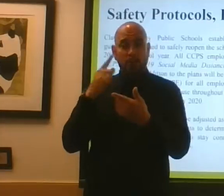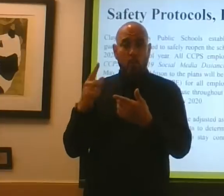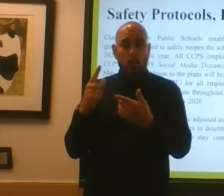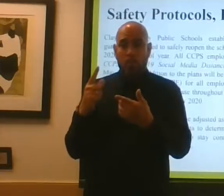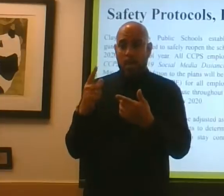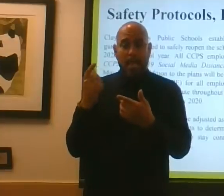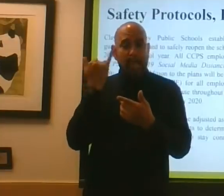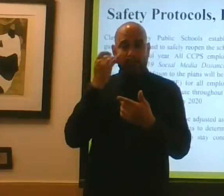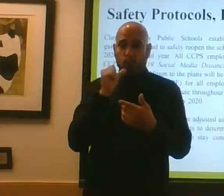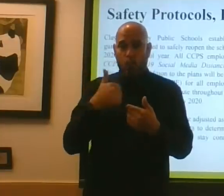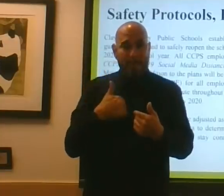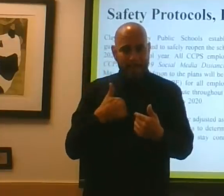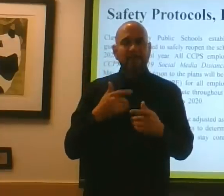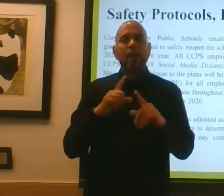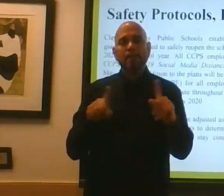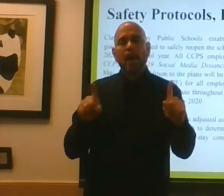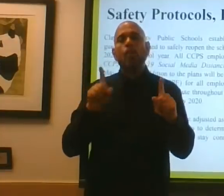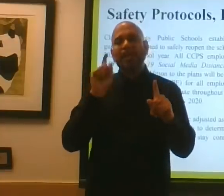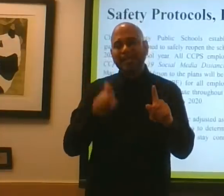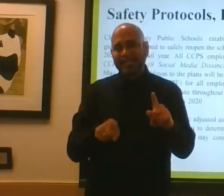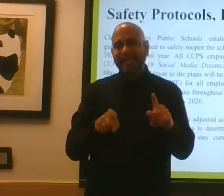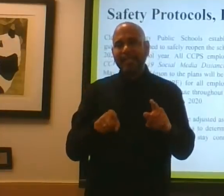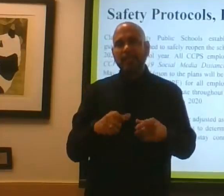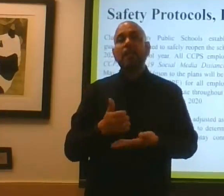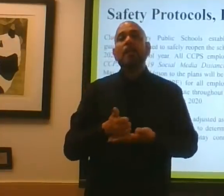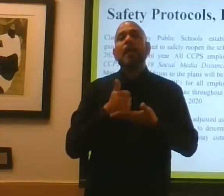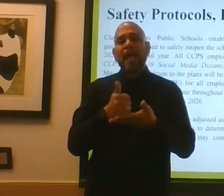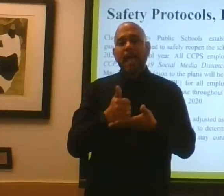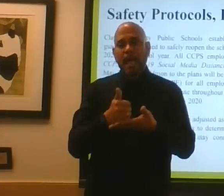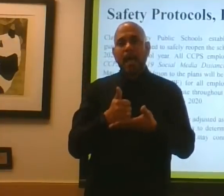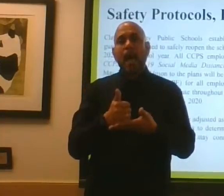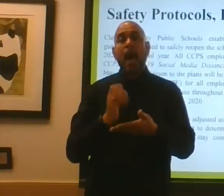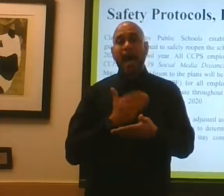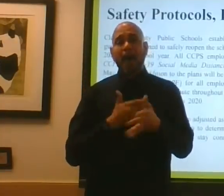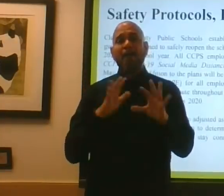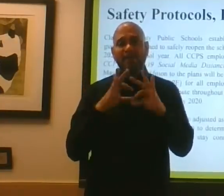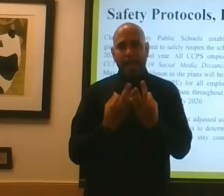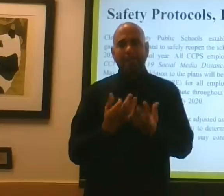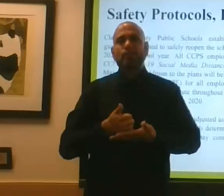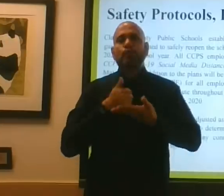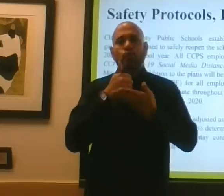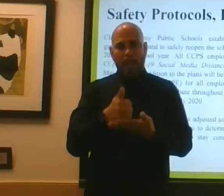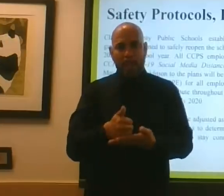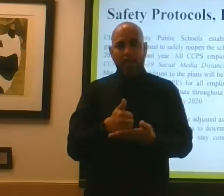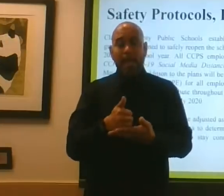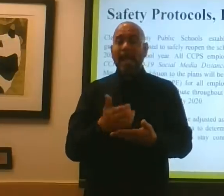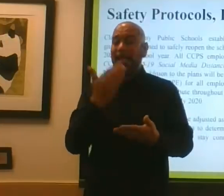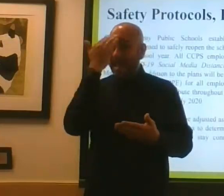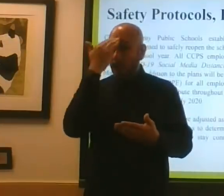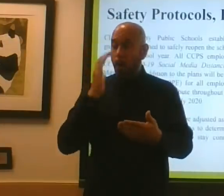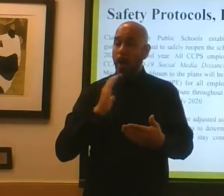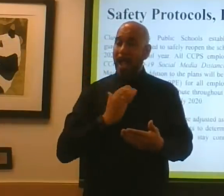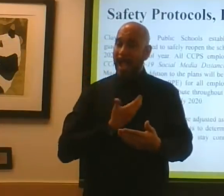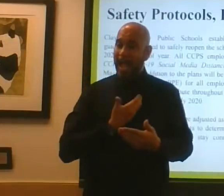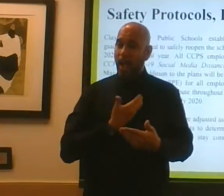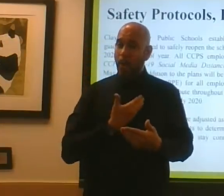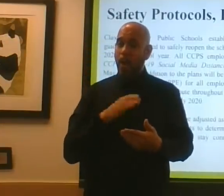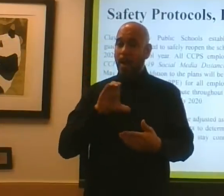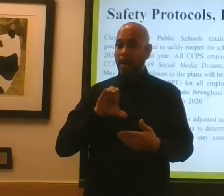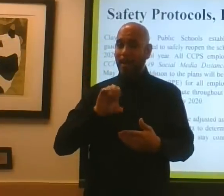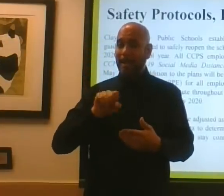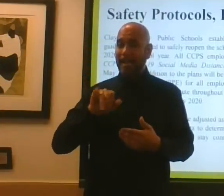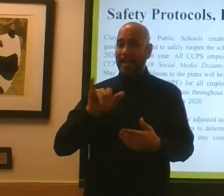have a mask, but we need the help of our families. And I know our families in Clayton are going to do just that.